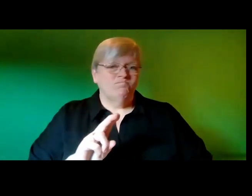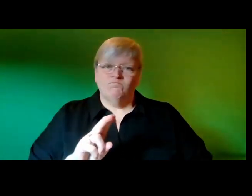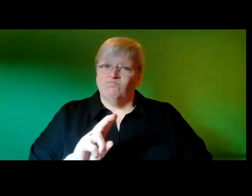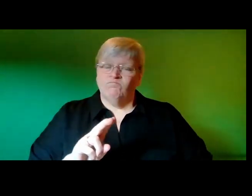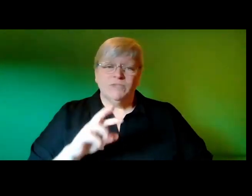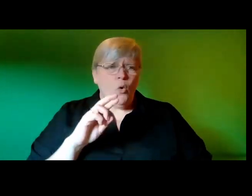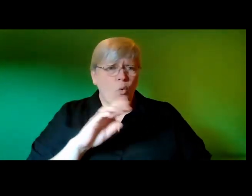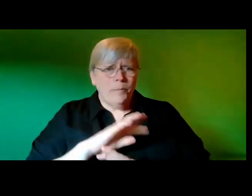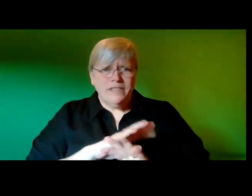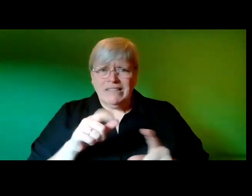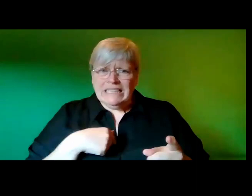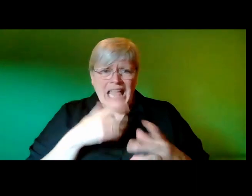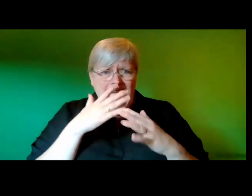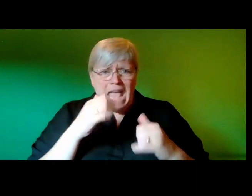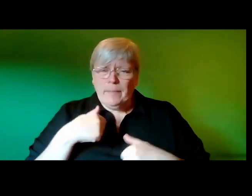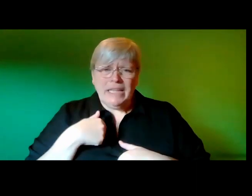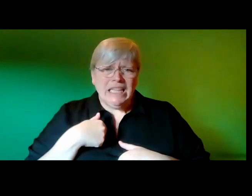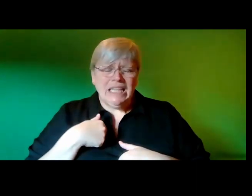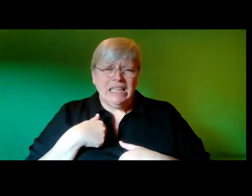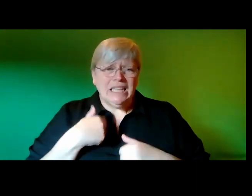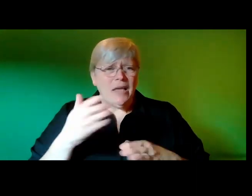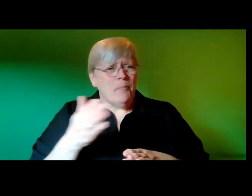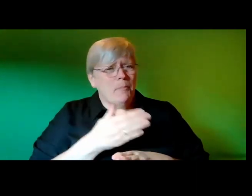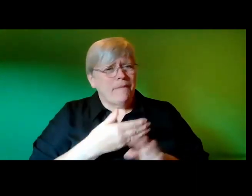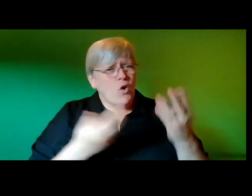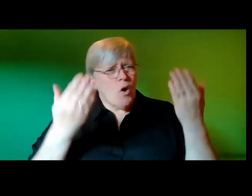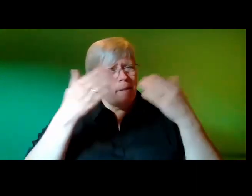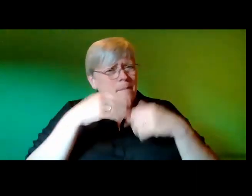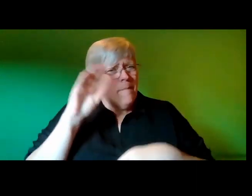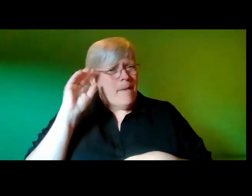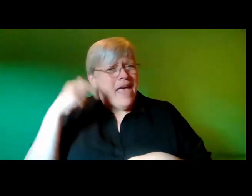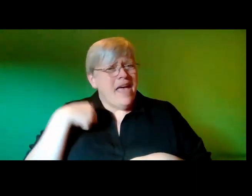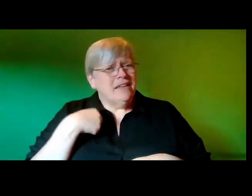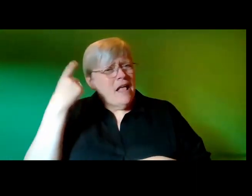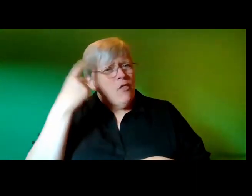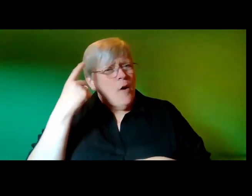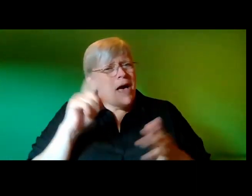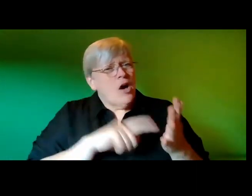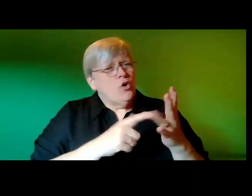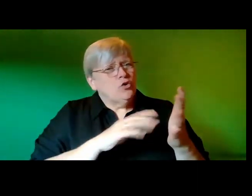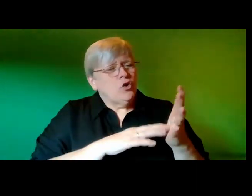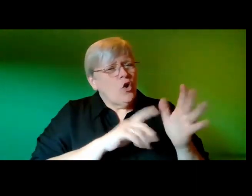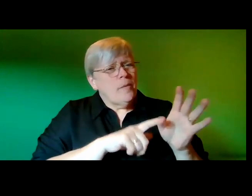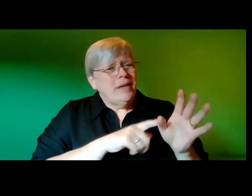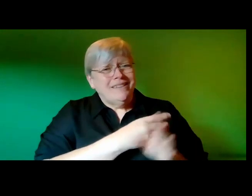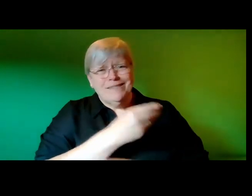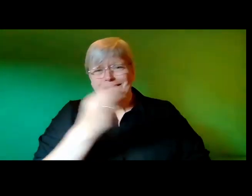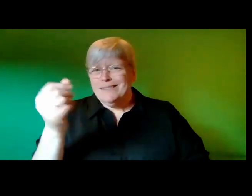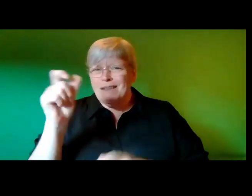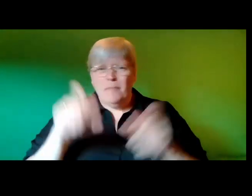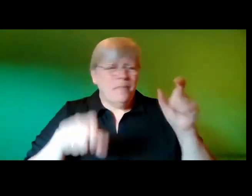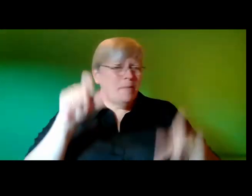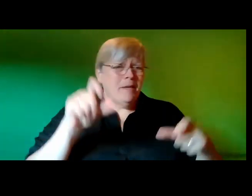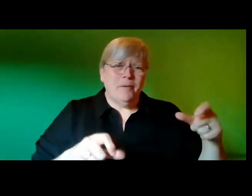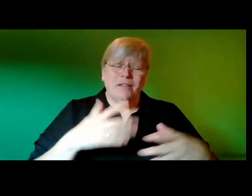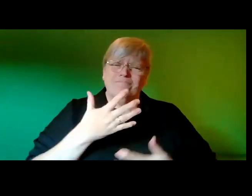doesn't hate me that night before bed i thought about tommy and about how some people no matter how hard how hard they try just